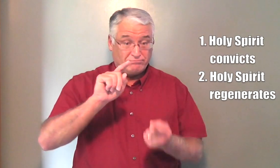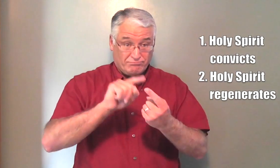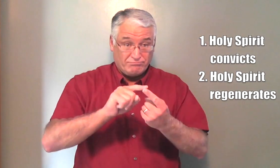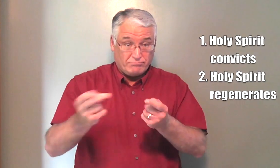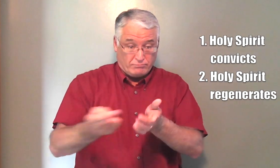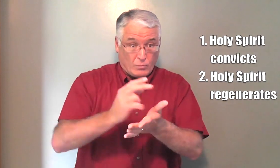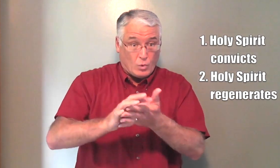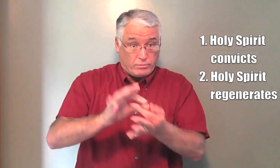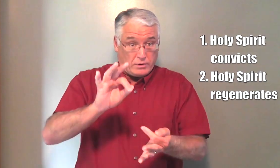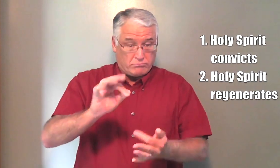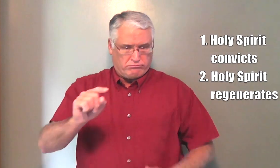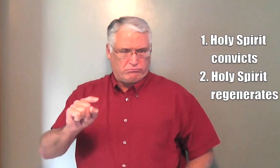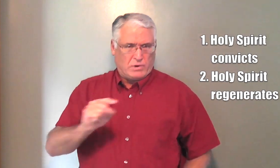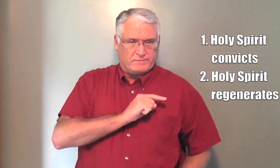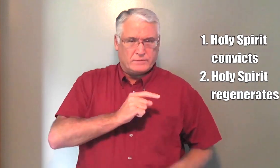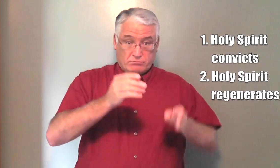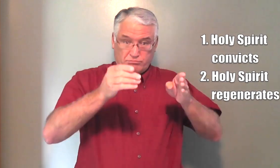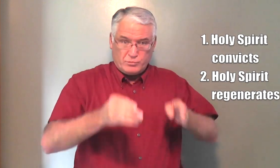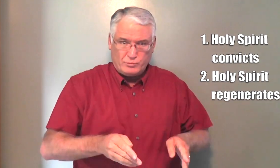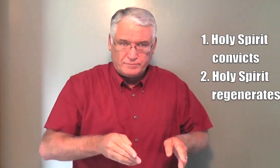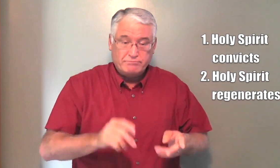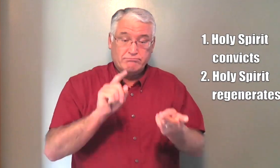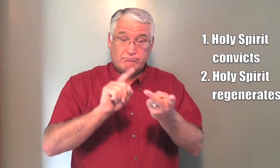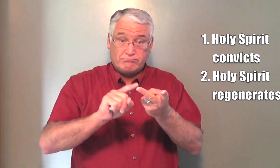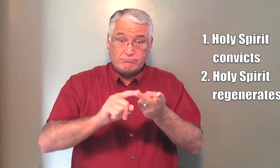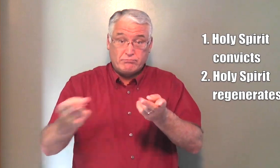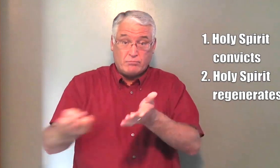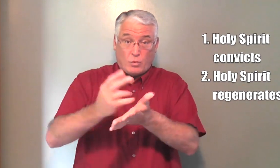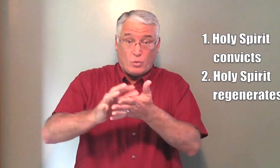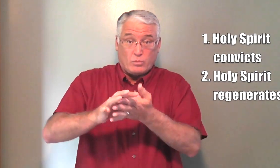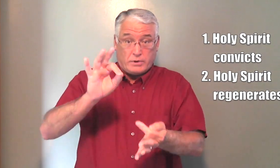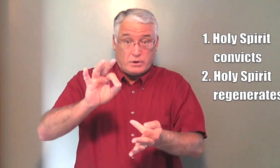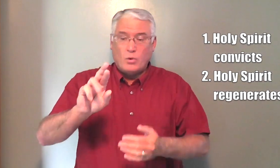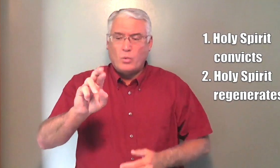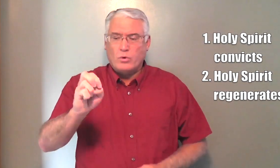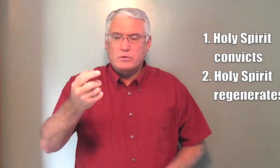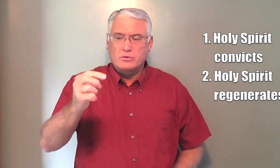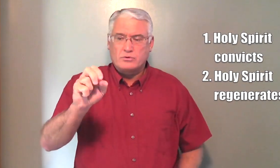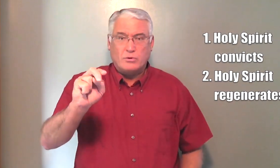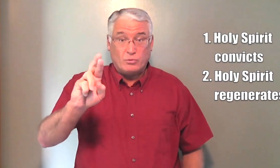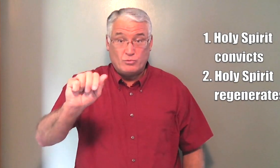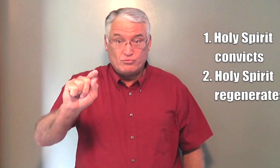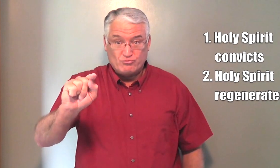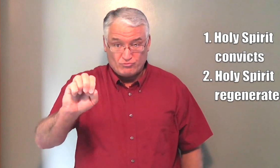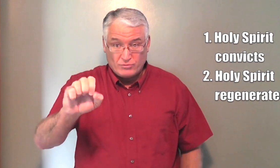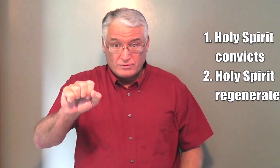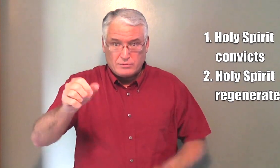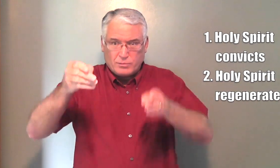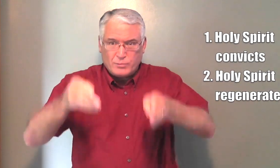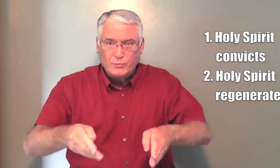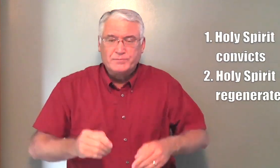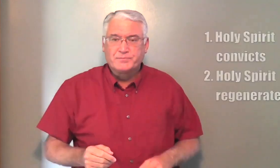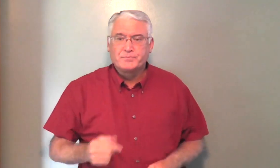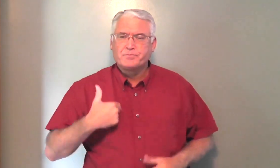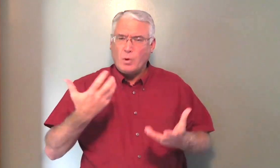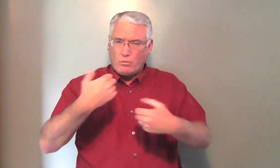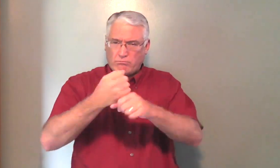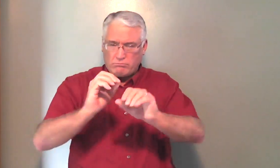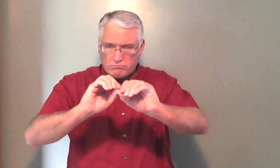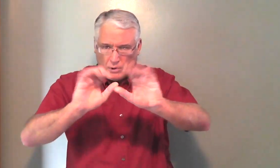First, the Holy Spirit convicts us. Secondly, the Holy Spirit regenerates a person. Now,